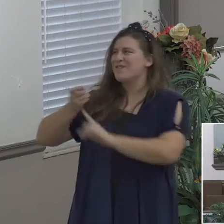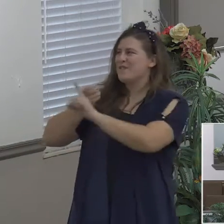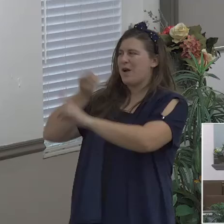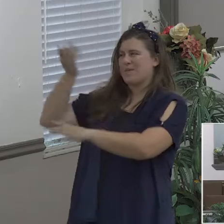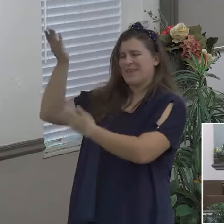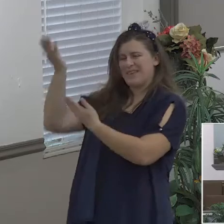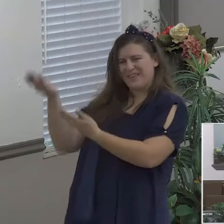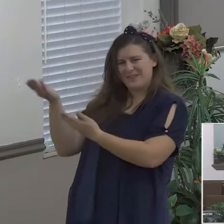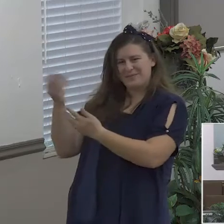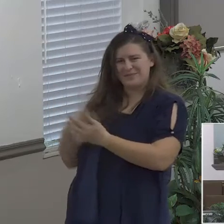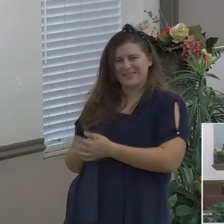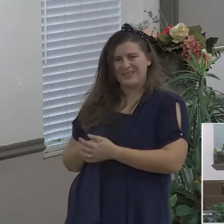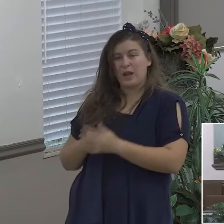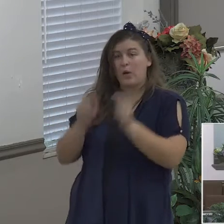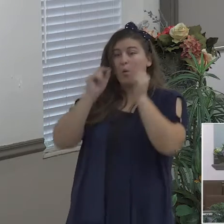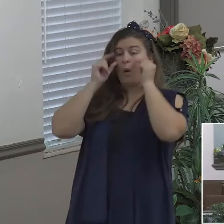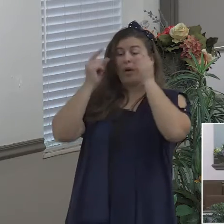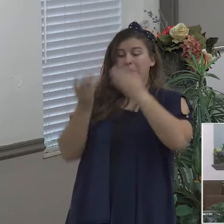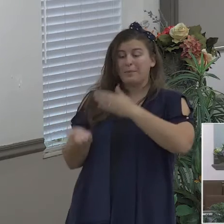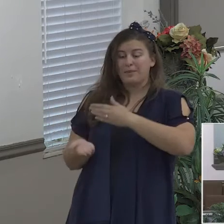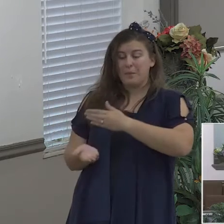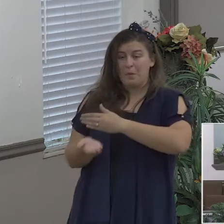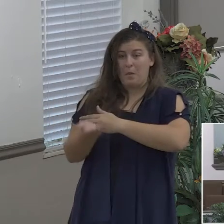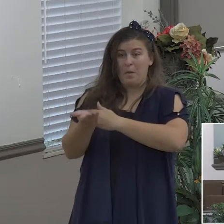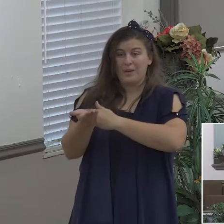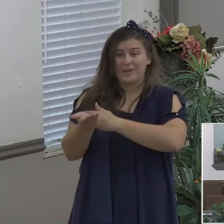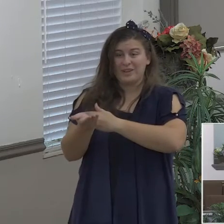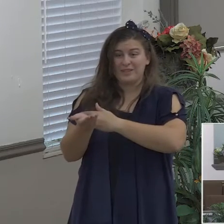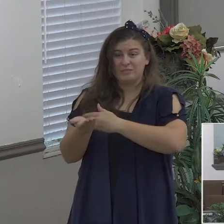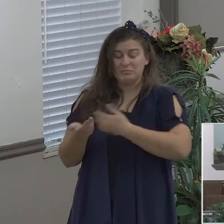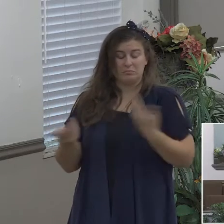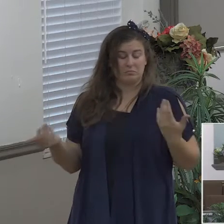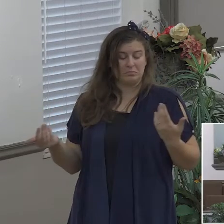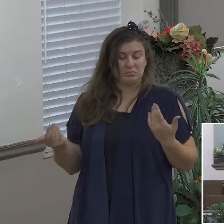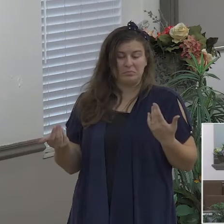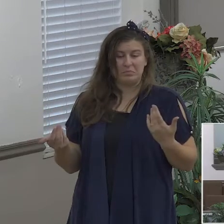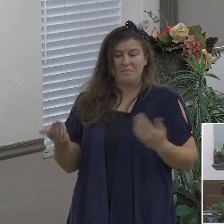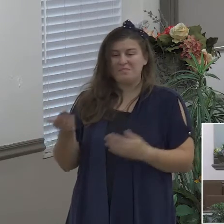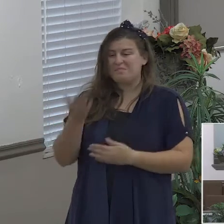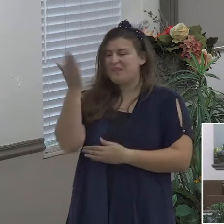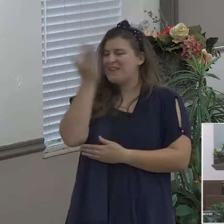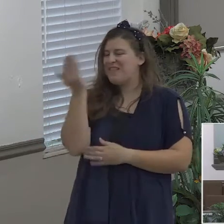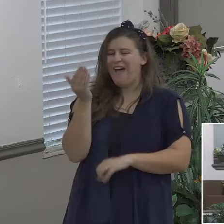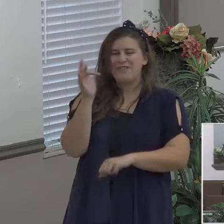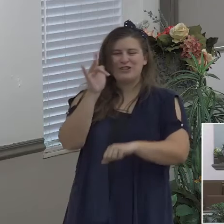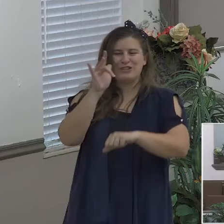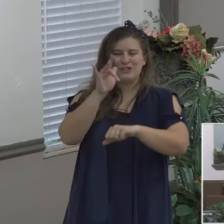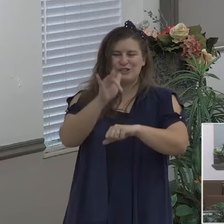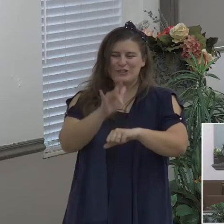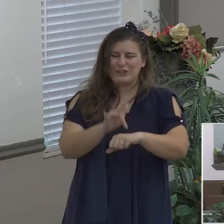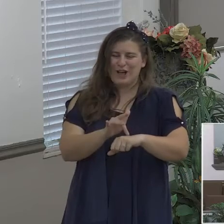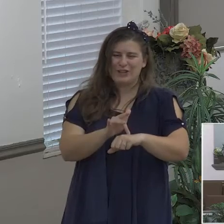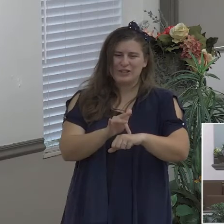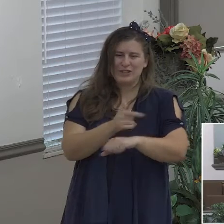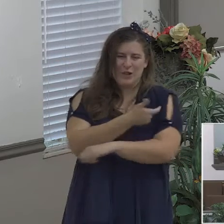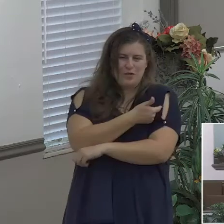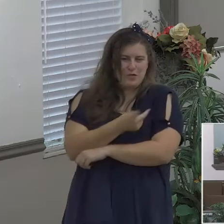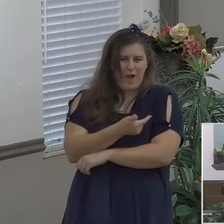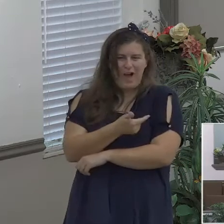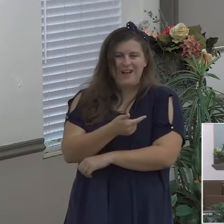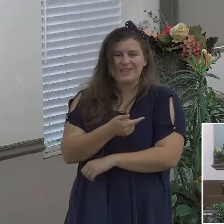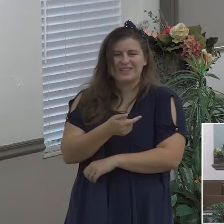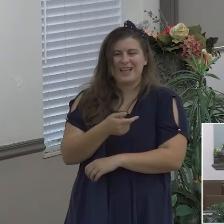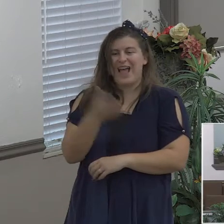only didn't have one single second of miserable stinking withdrawal that I should have had